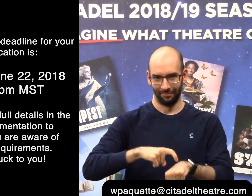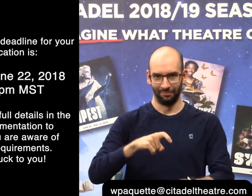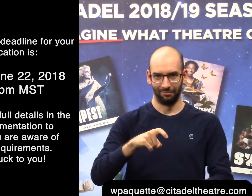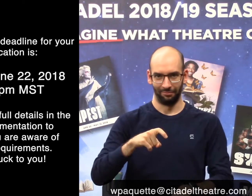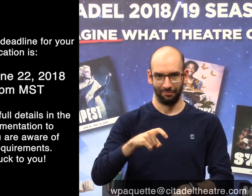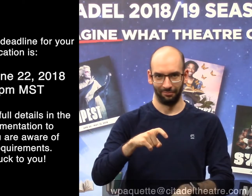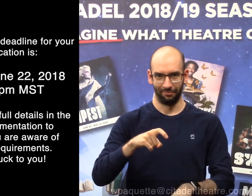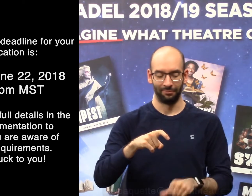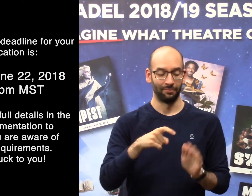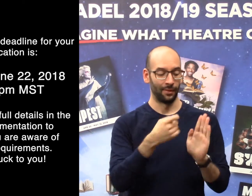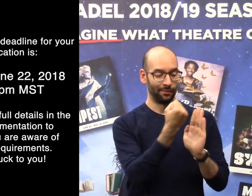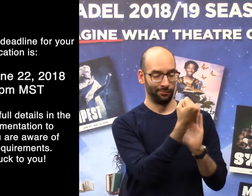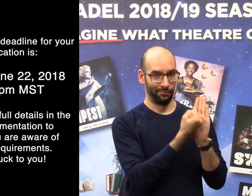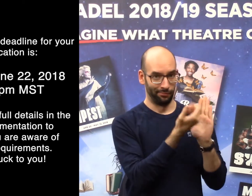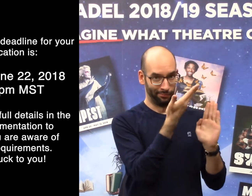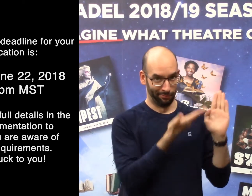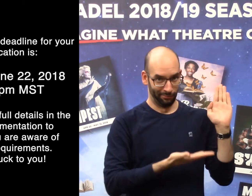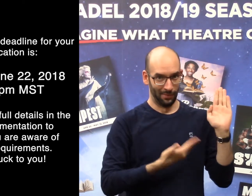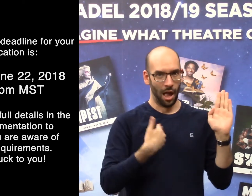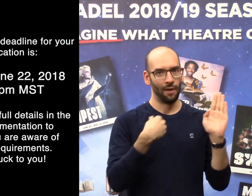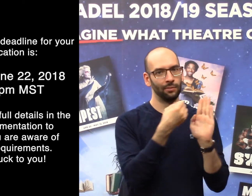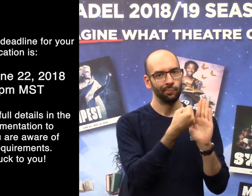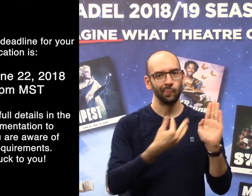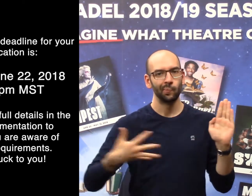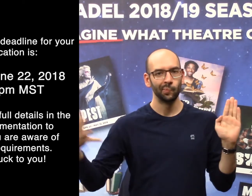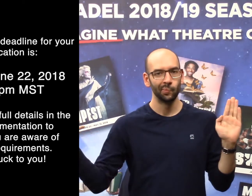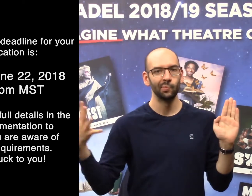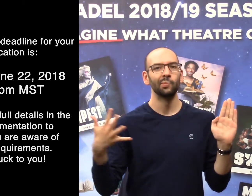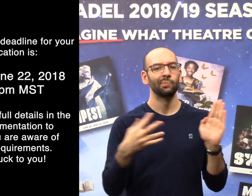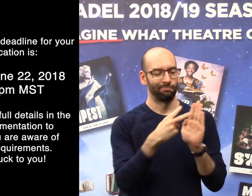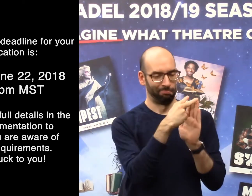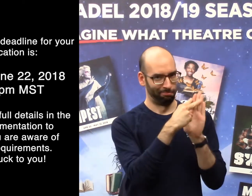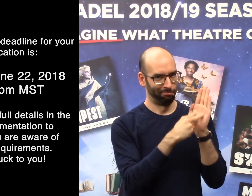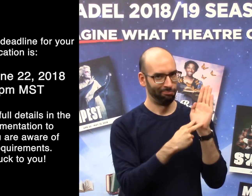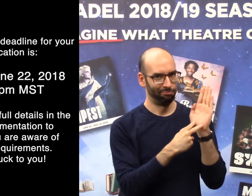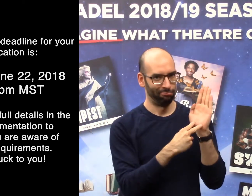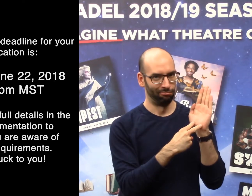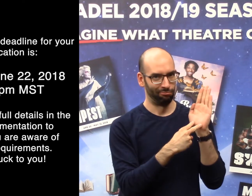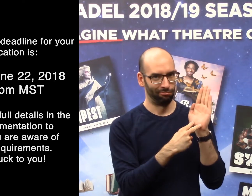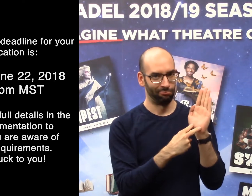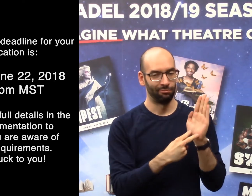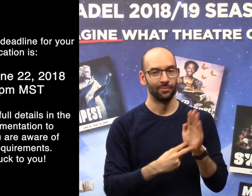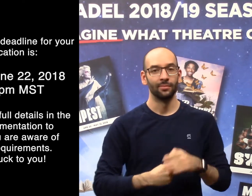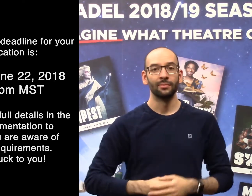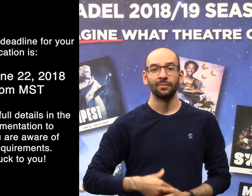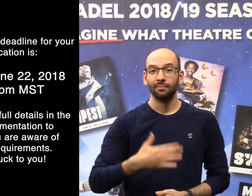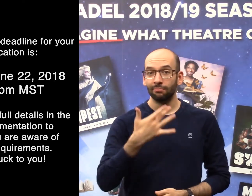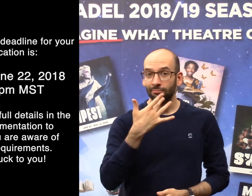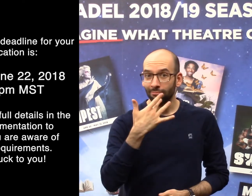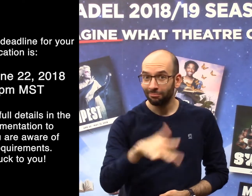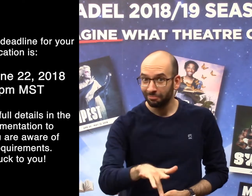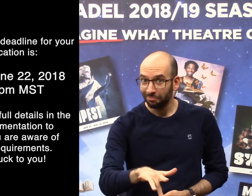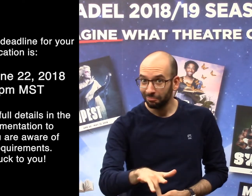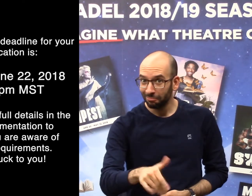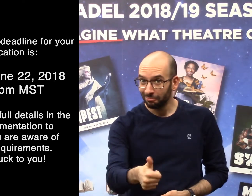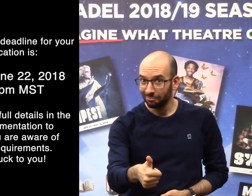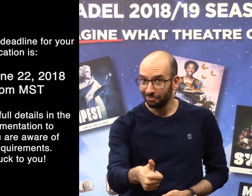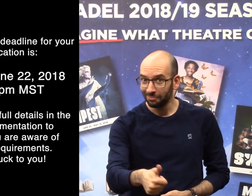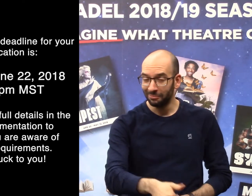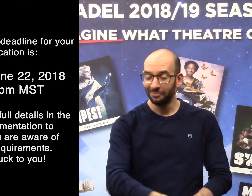Refer to the full details in the call documentation to ensure you are aware of all the requirements. Good luck to